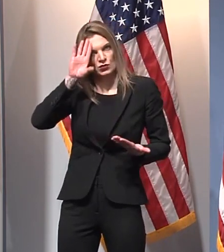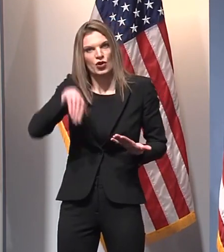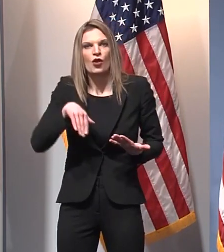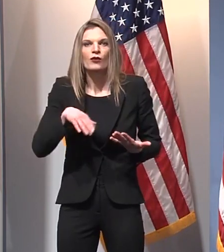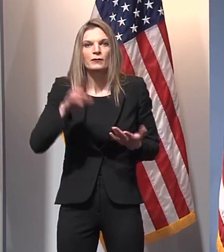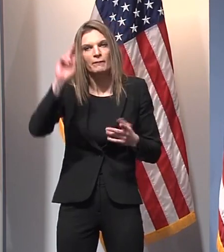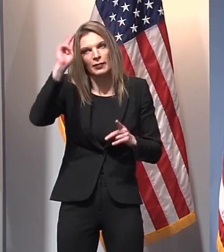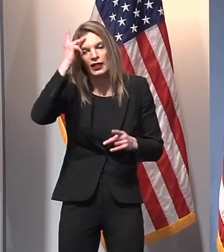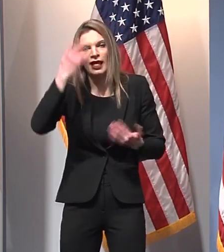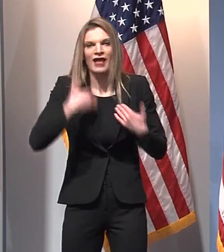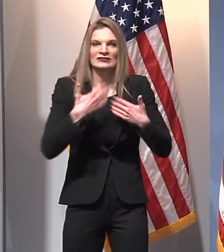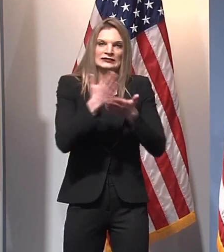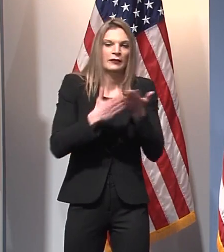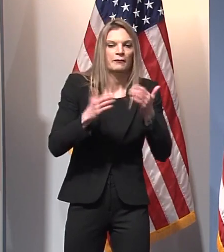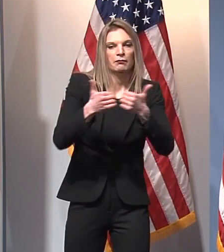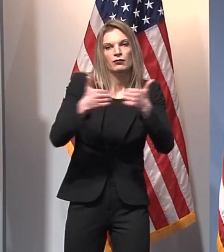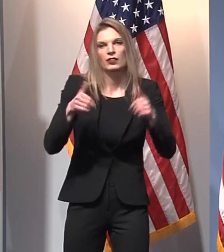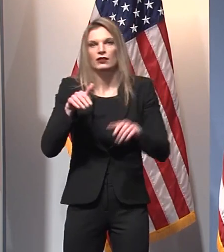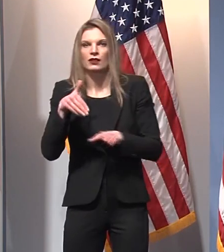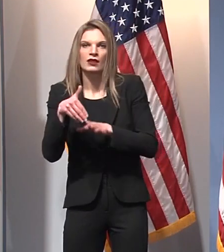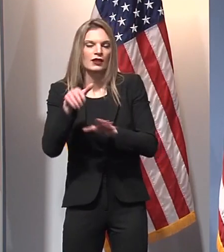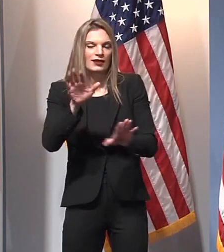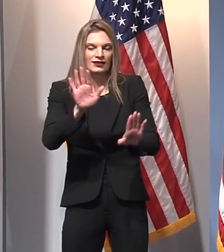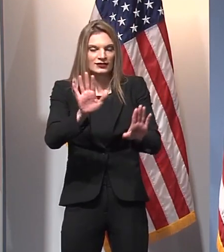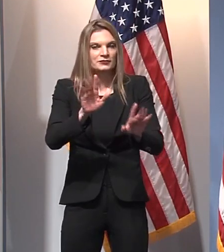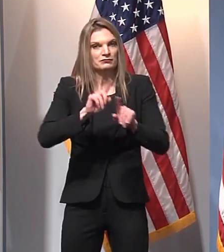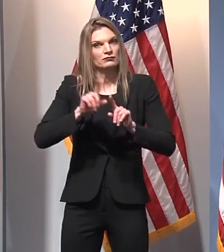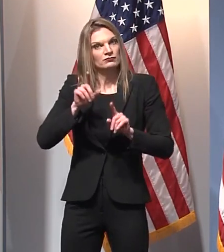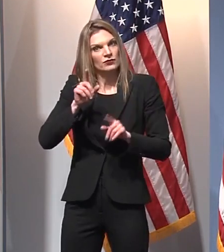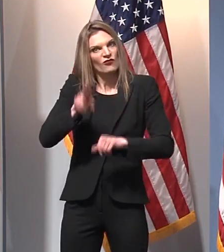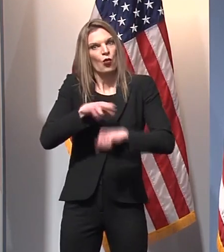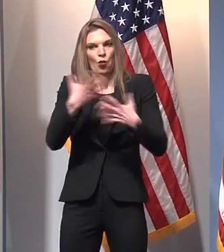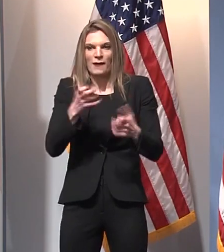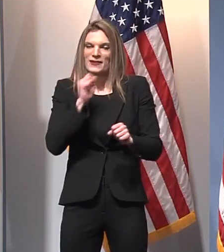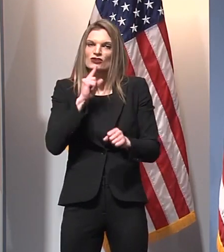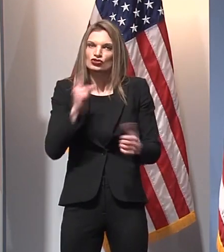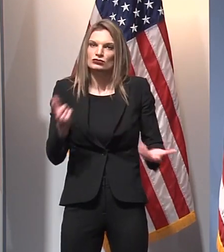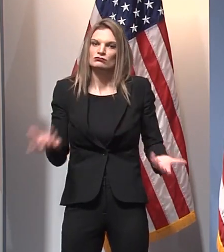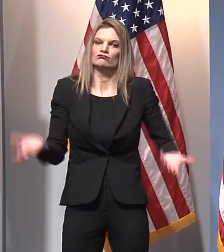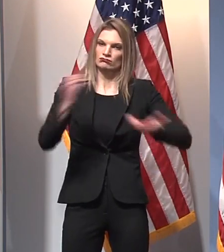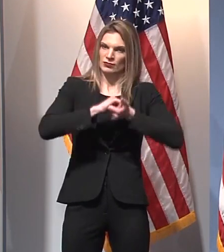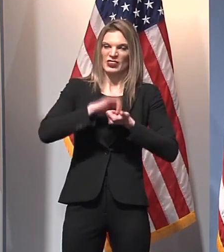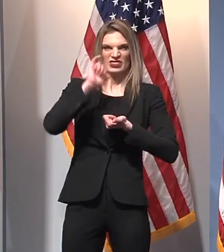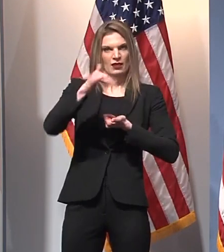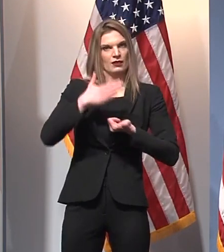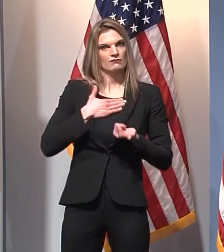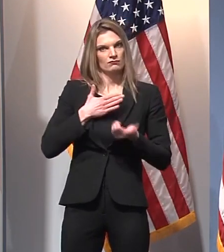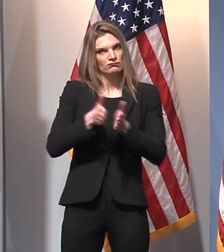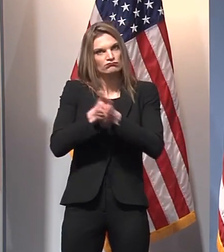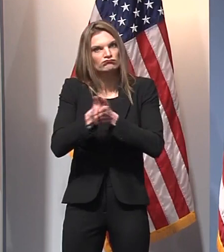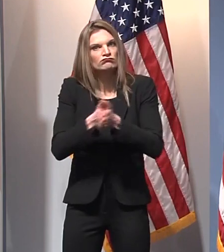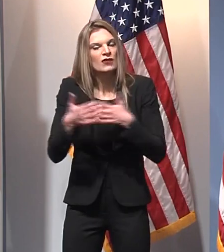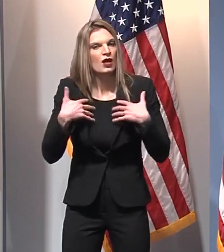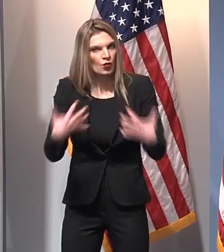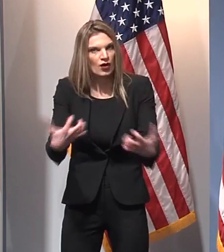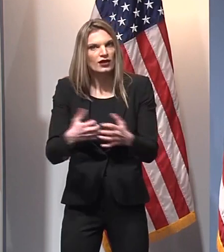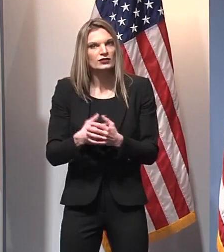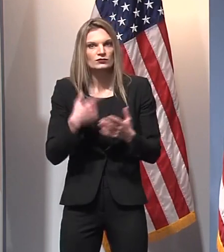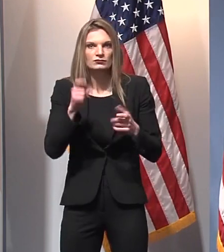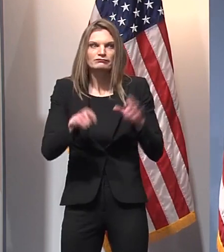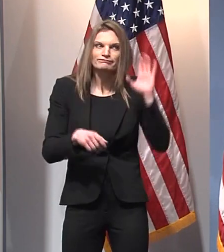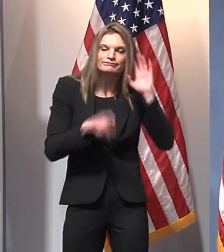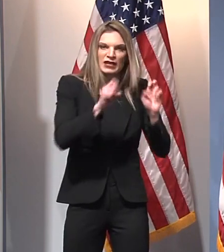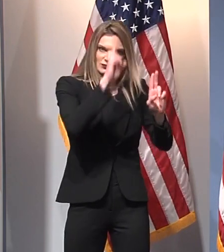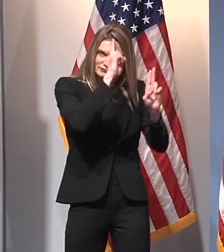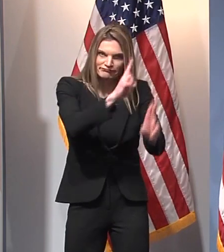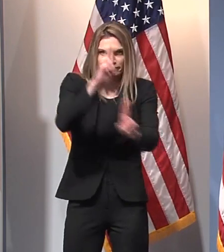and we are always interested in making sure that we take those into consideration and listen to them.